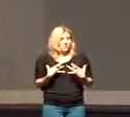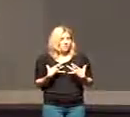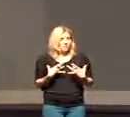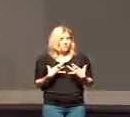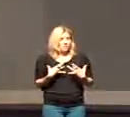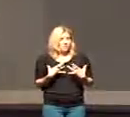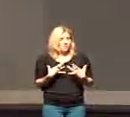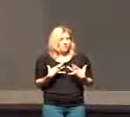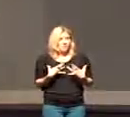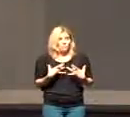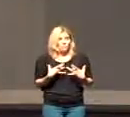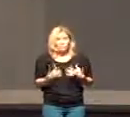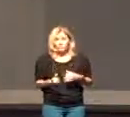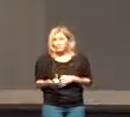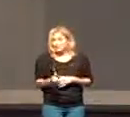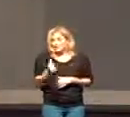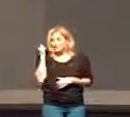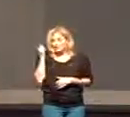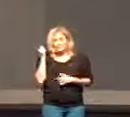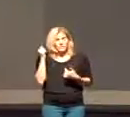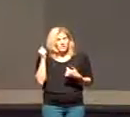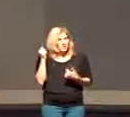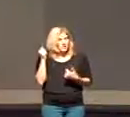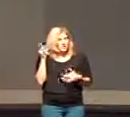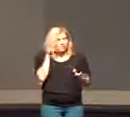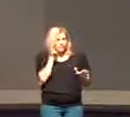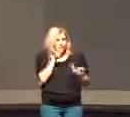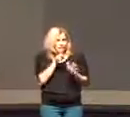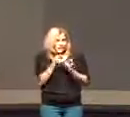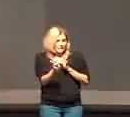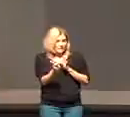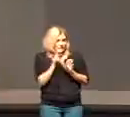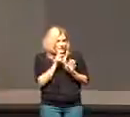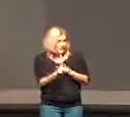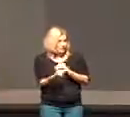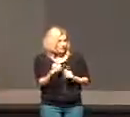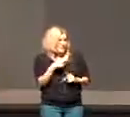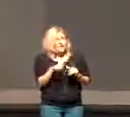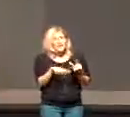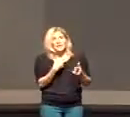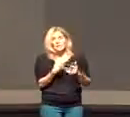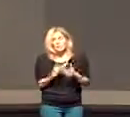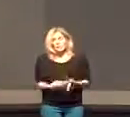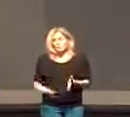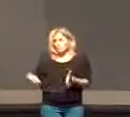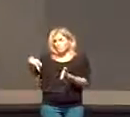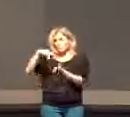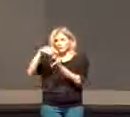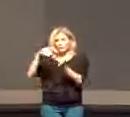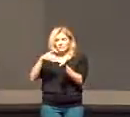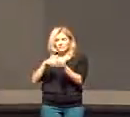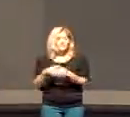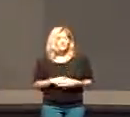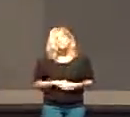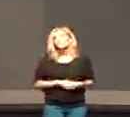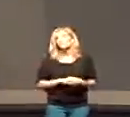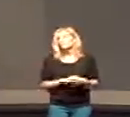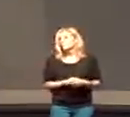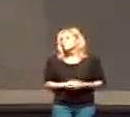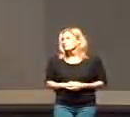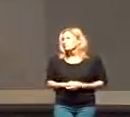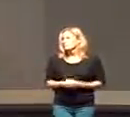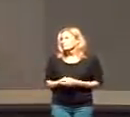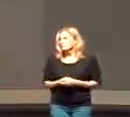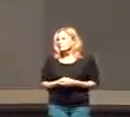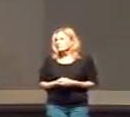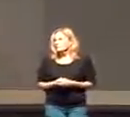going to completely reject me. They are going to kill me, and then I will be raised from the dead. The very heart